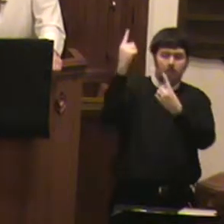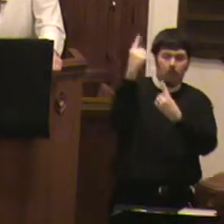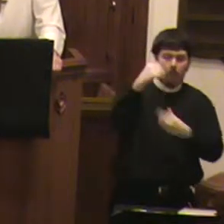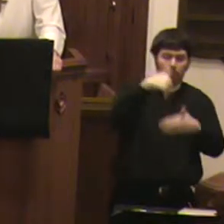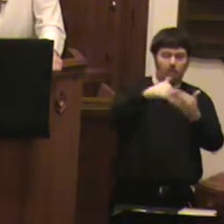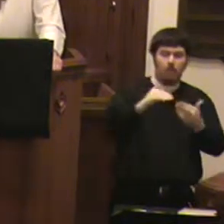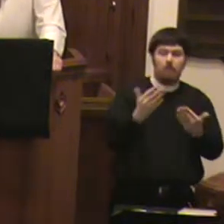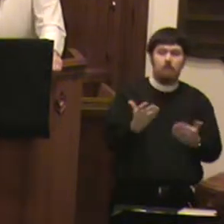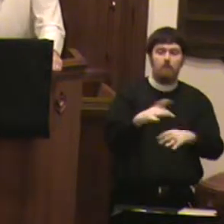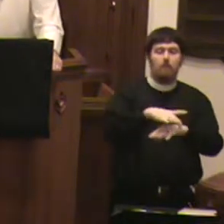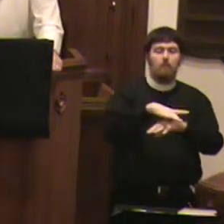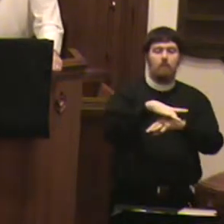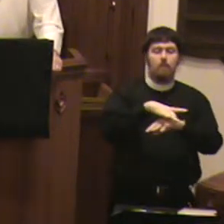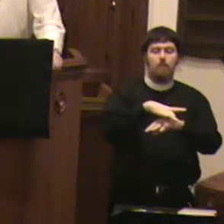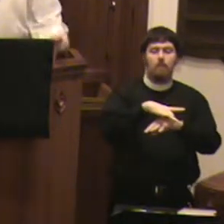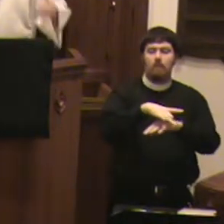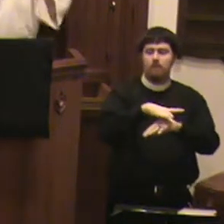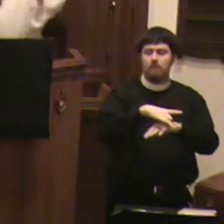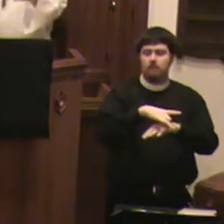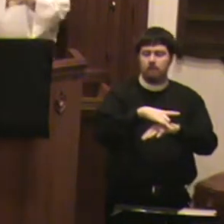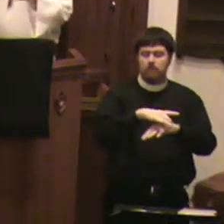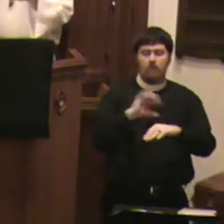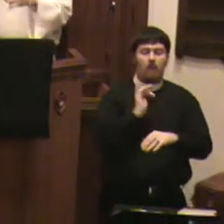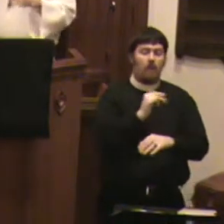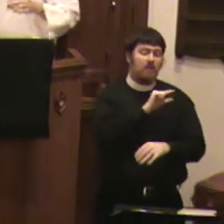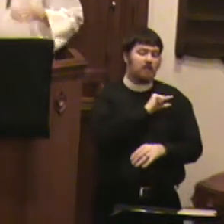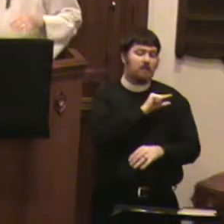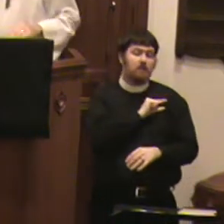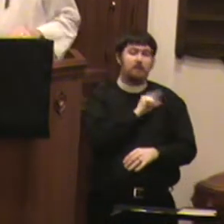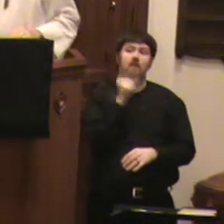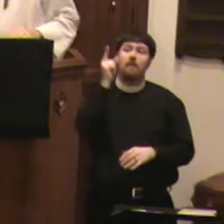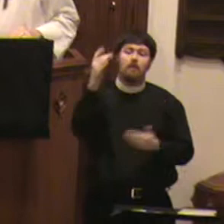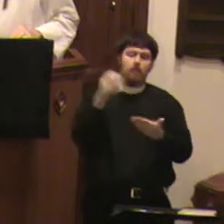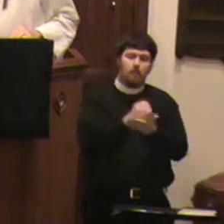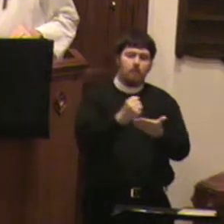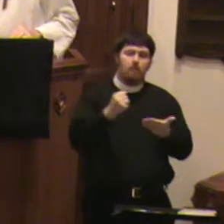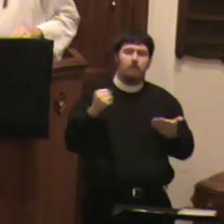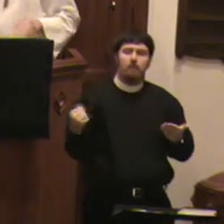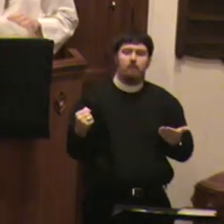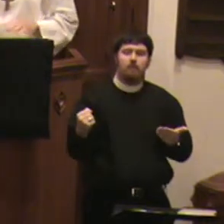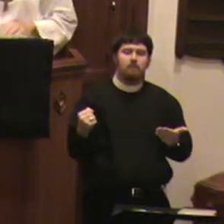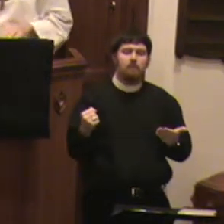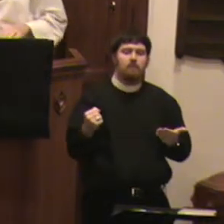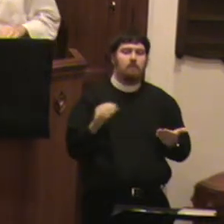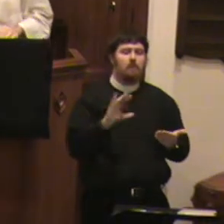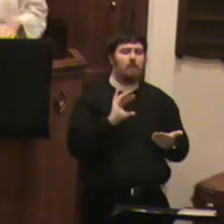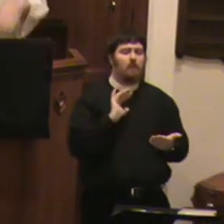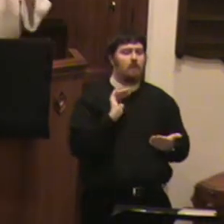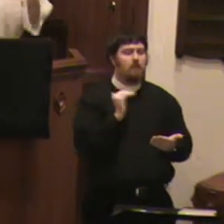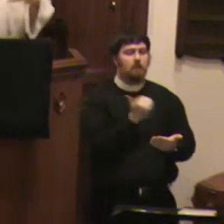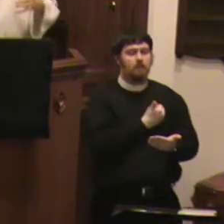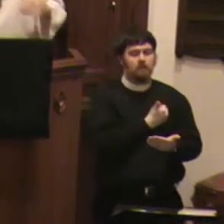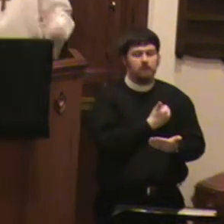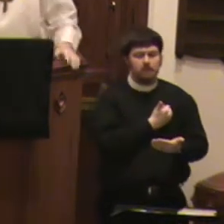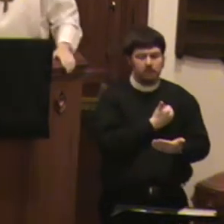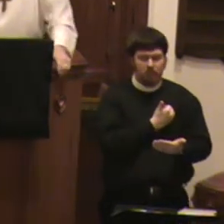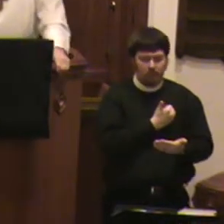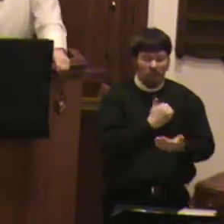It was our guilt that He removed, and it was our punishment that He